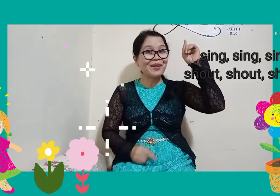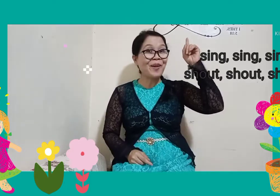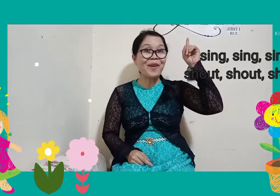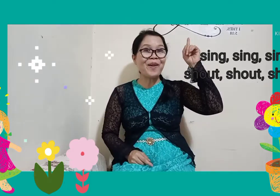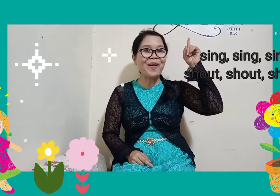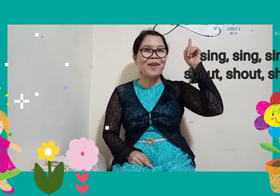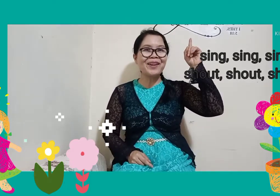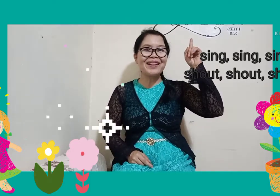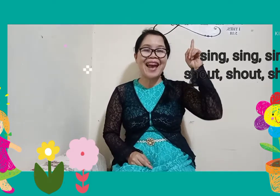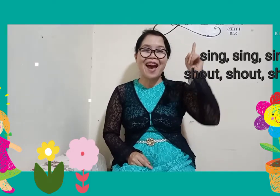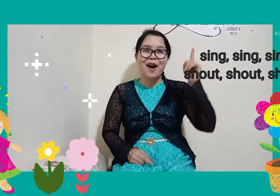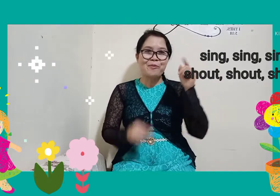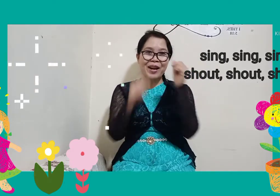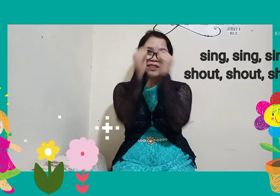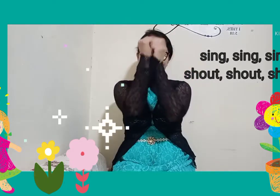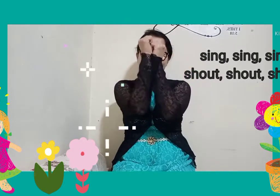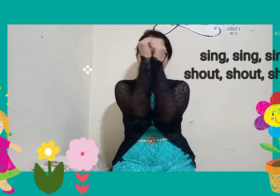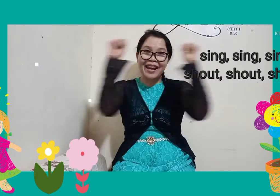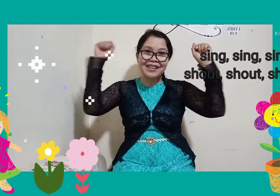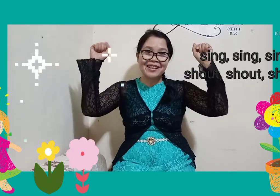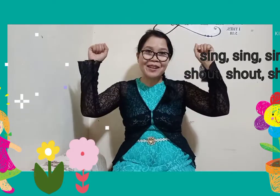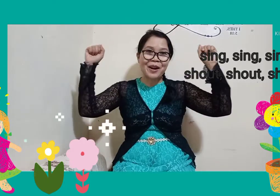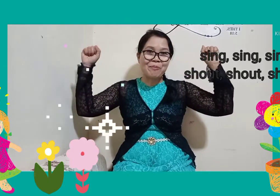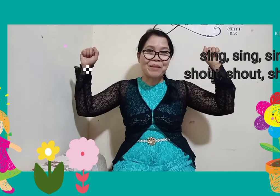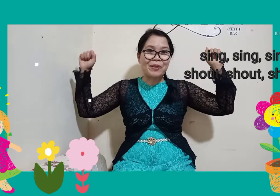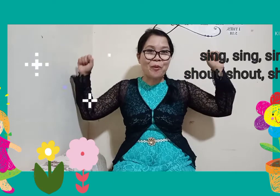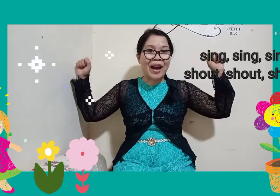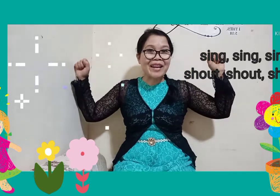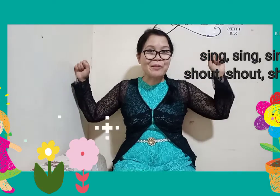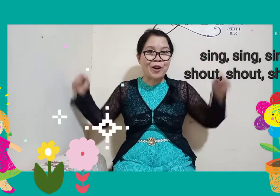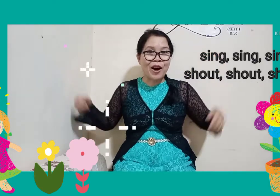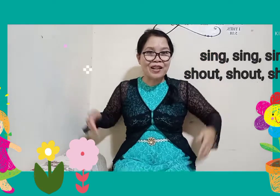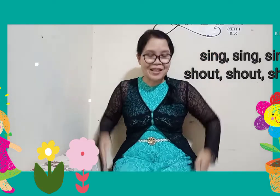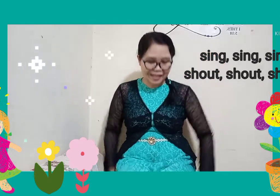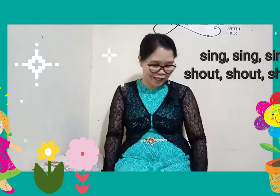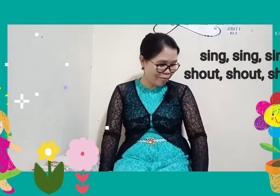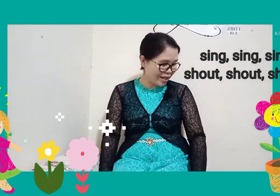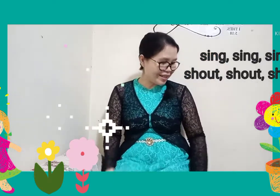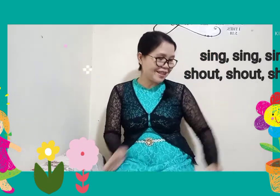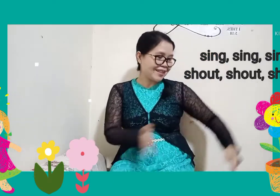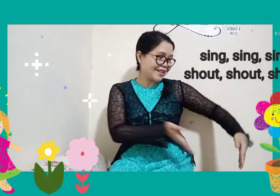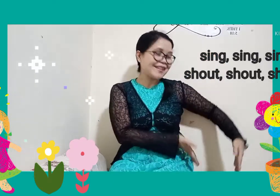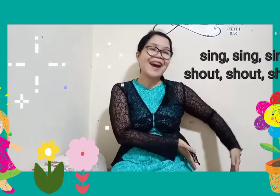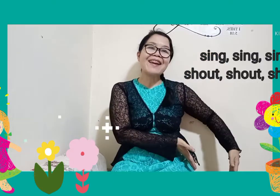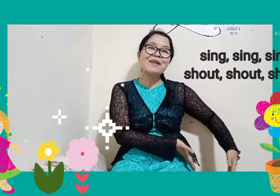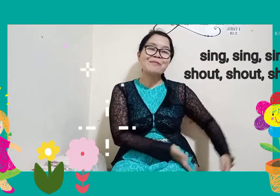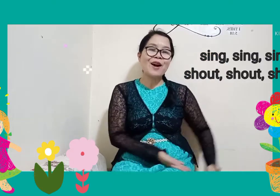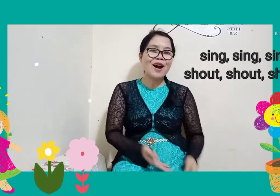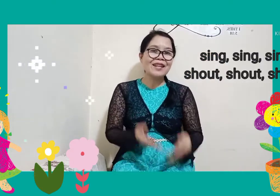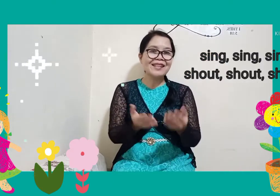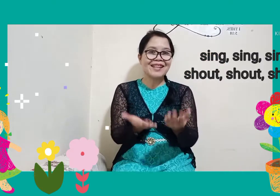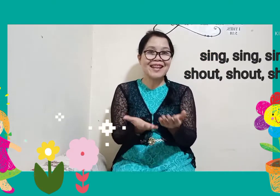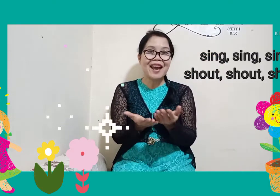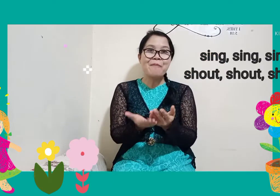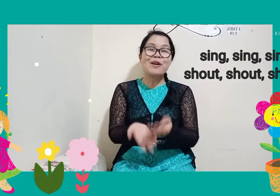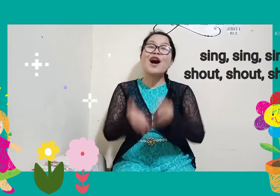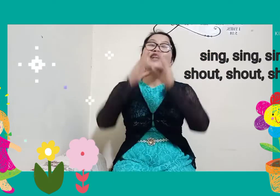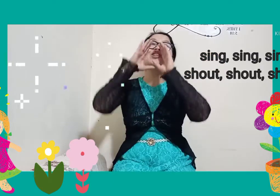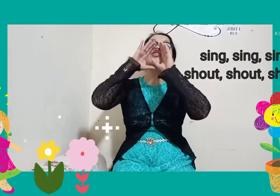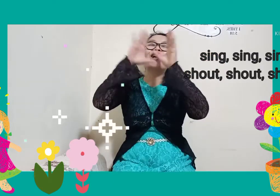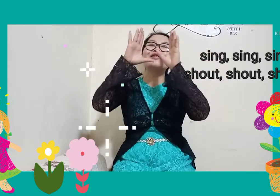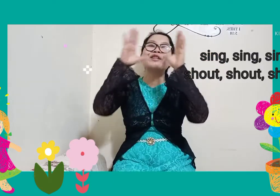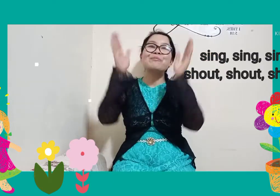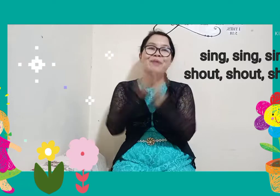praise the Lord when those gates are open wide I'm I'm gonna sit by Jesus' side. I'm gonna sing,